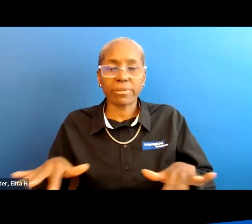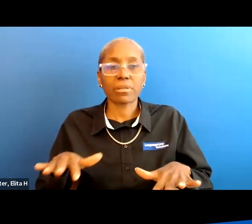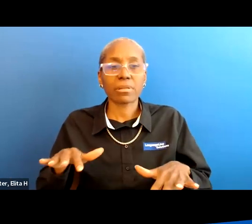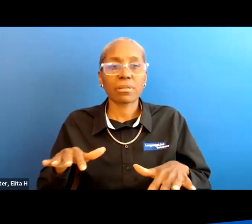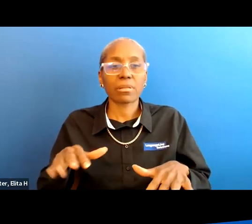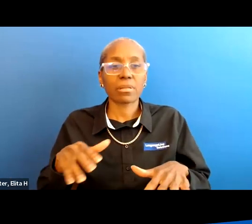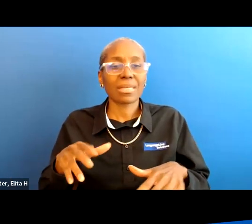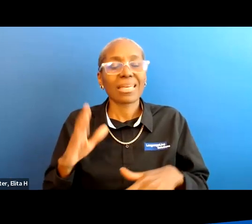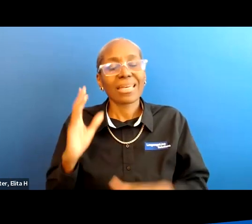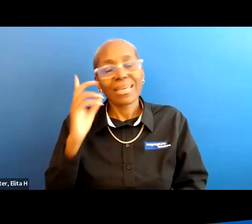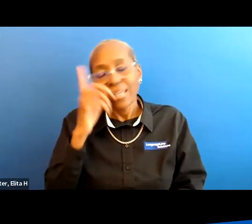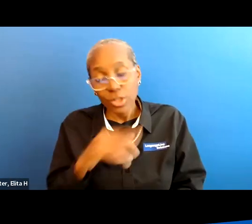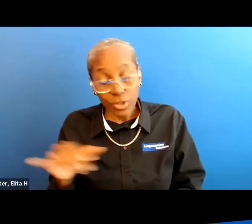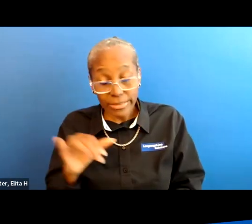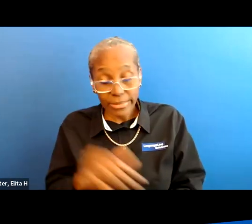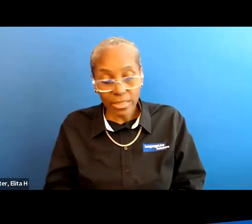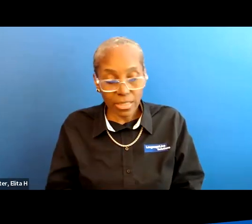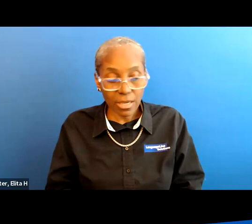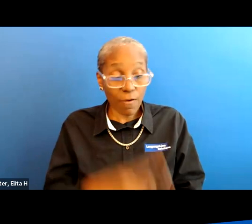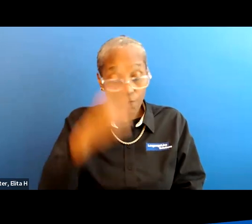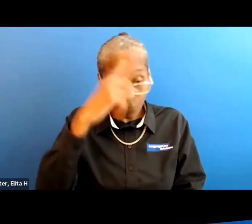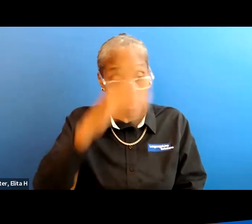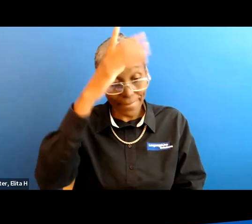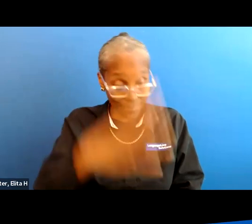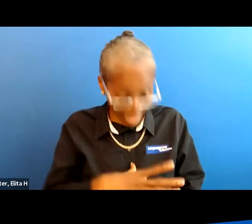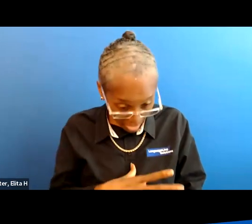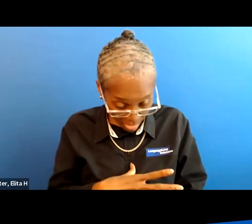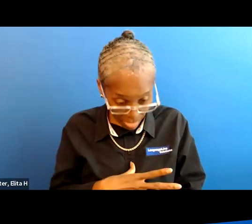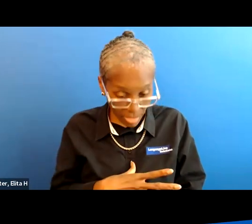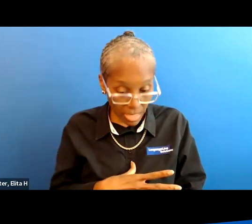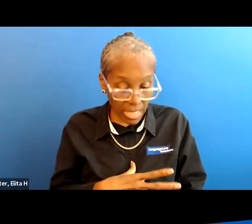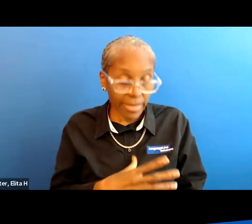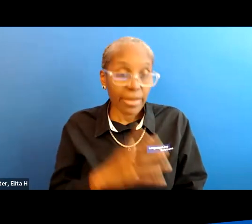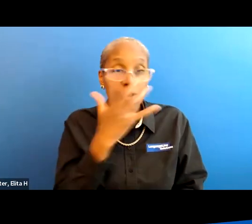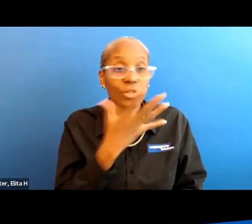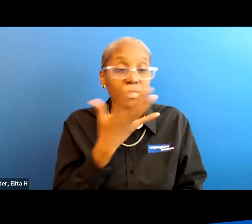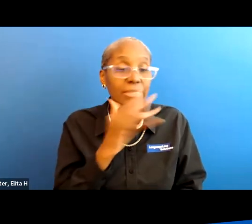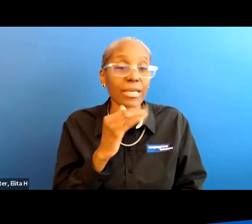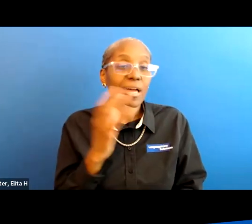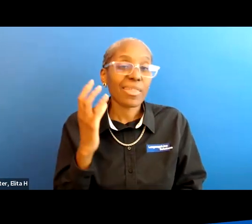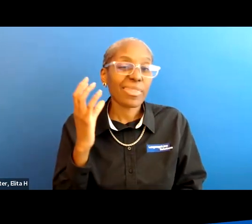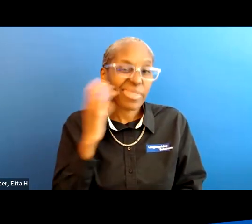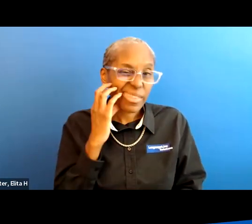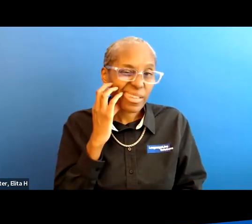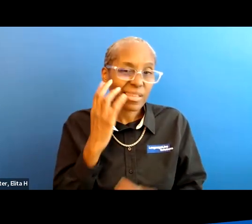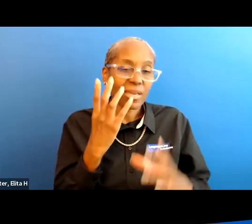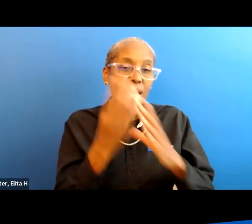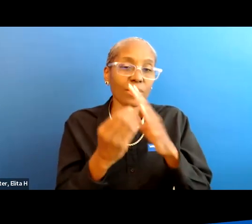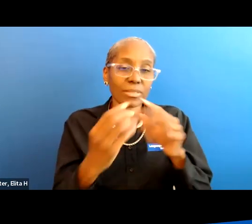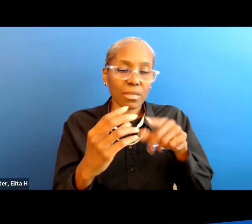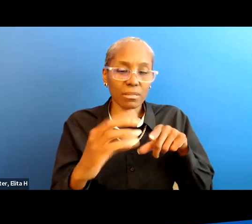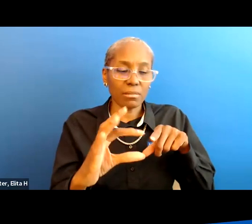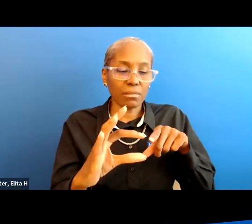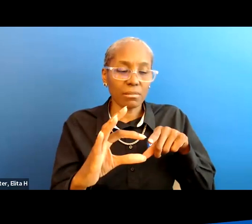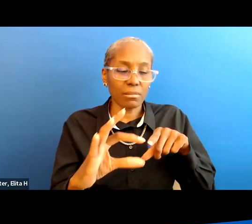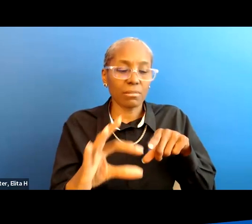it looks like it looks like for men it looks like a very thick uh external catheter that that you put